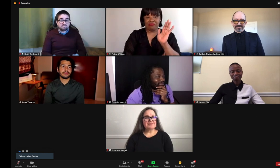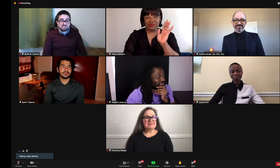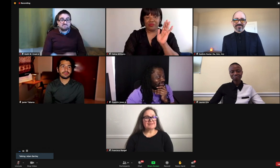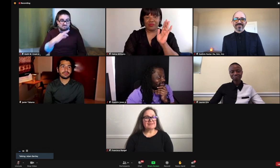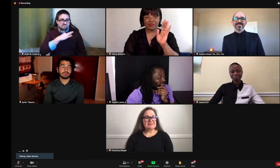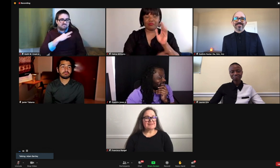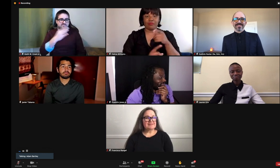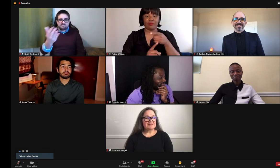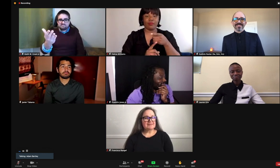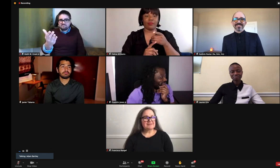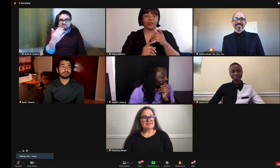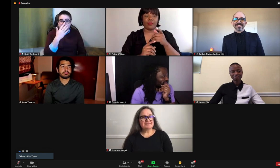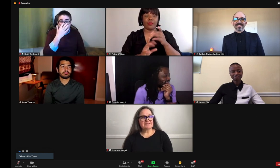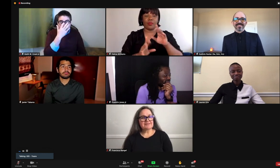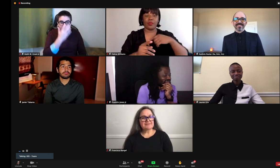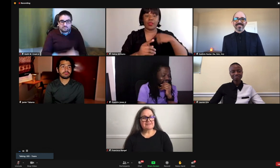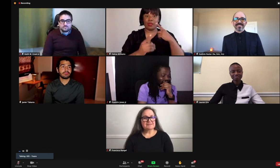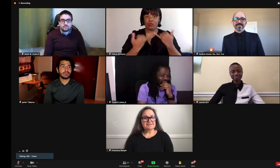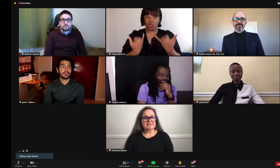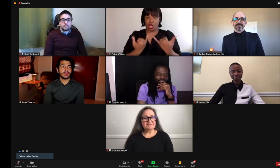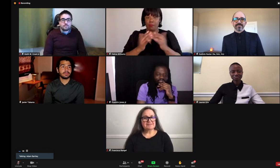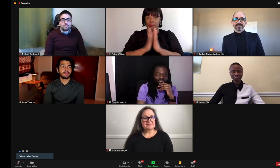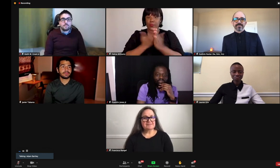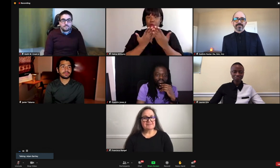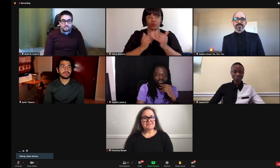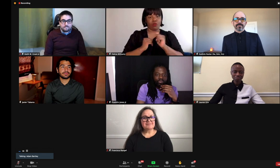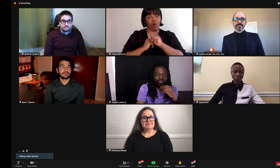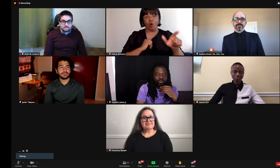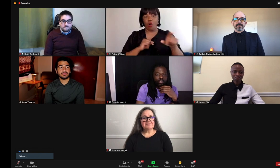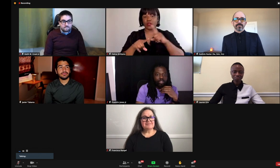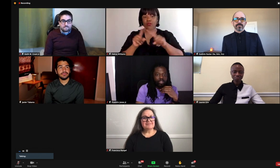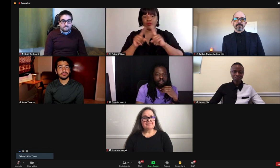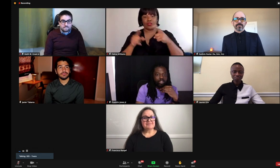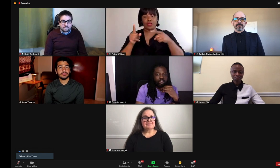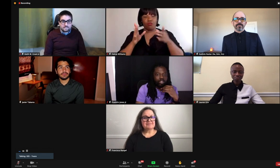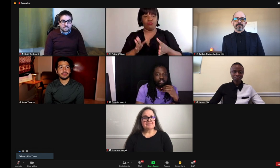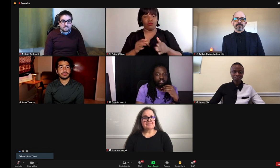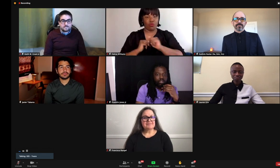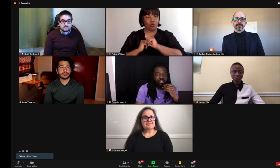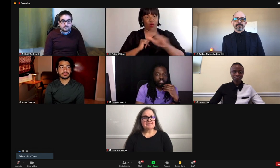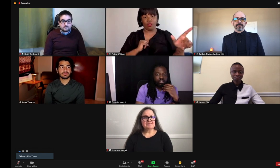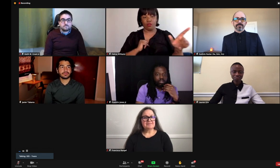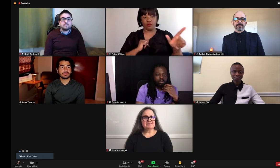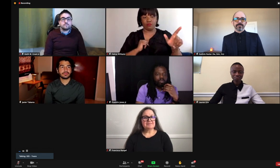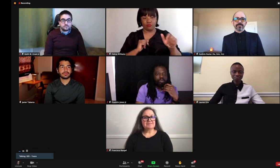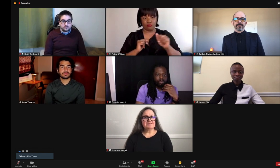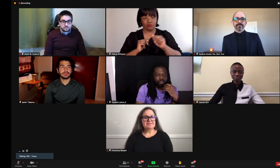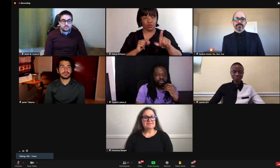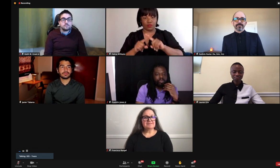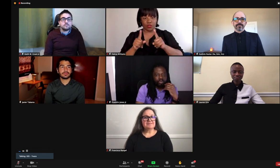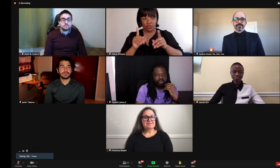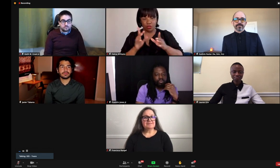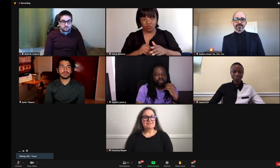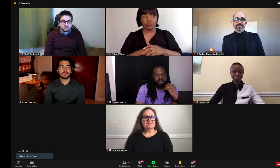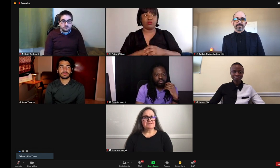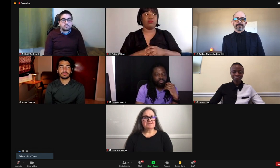I can answer that. Felicia. So the current book that we're working on has all types of different signers.